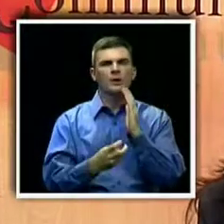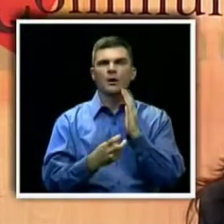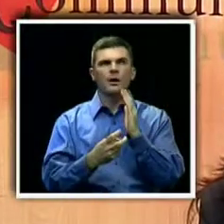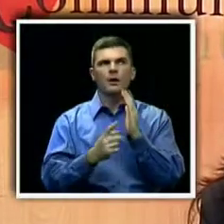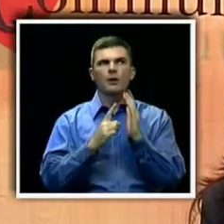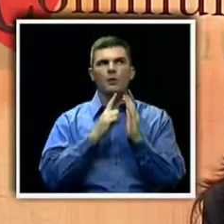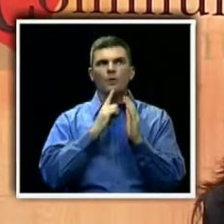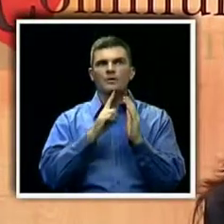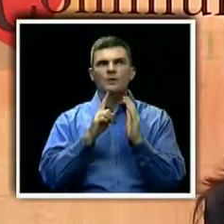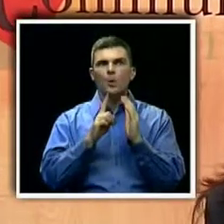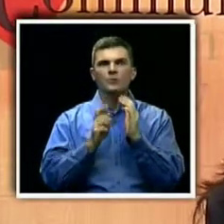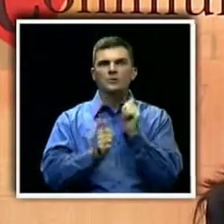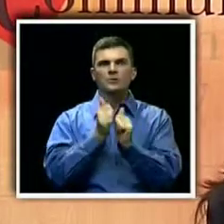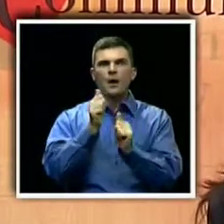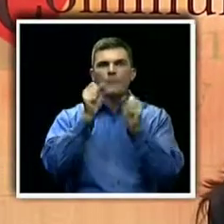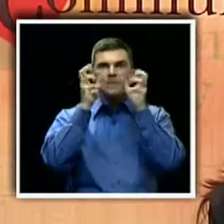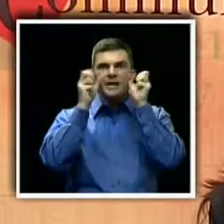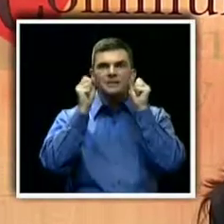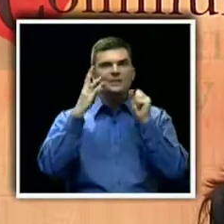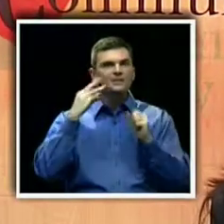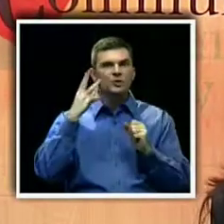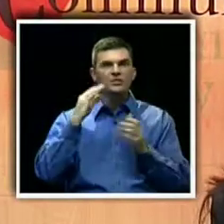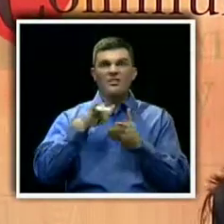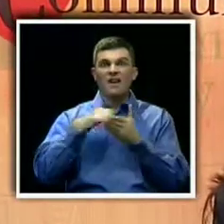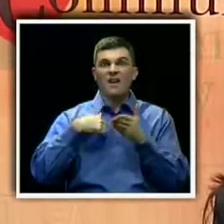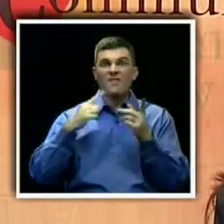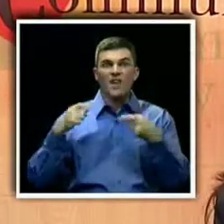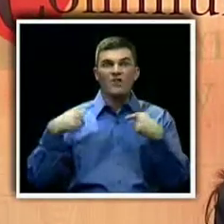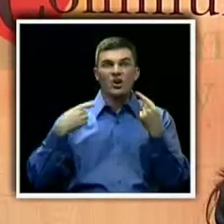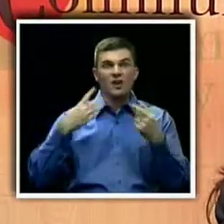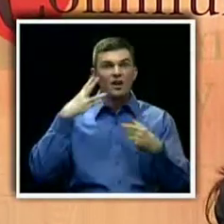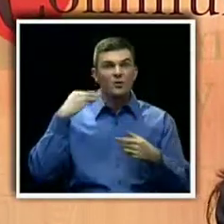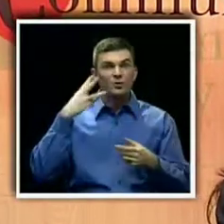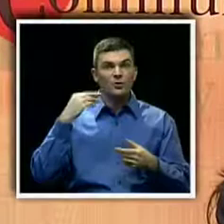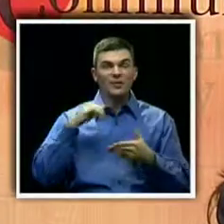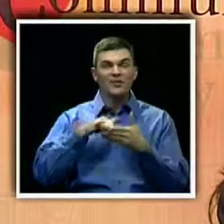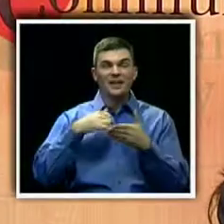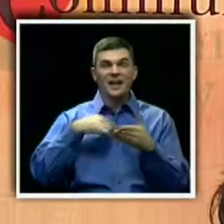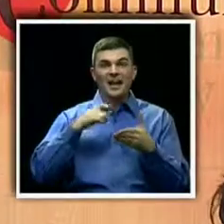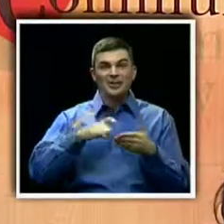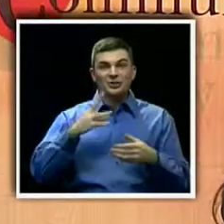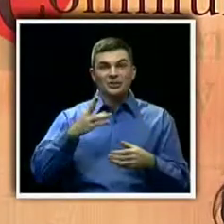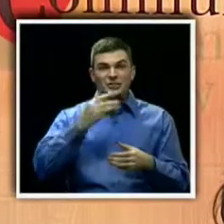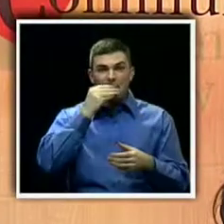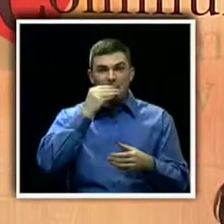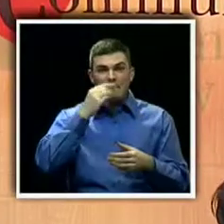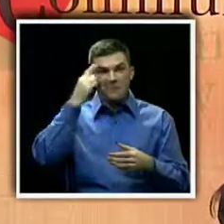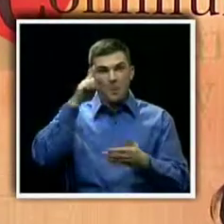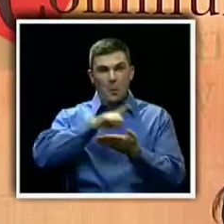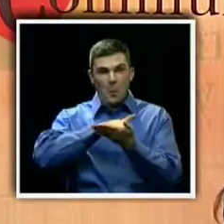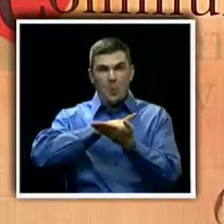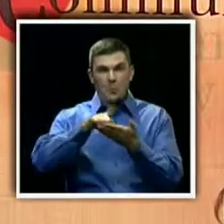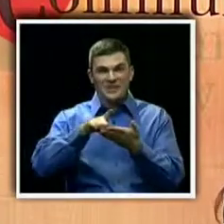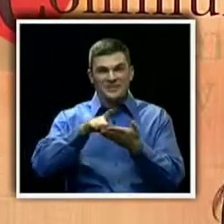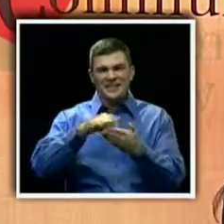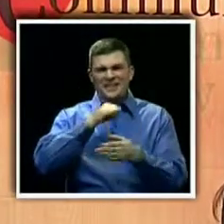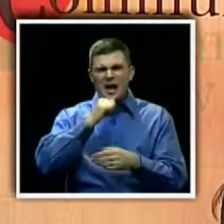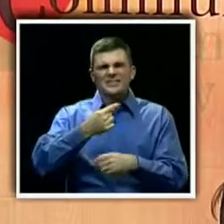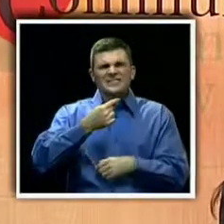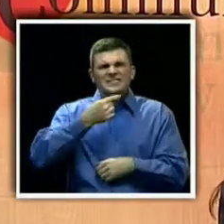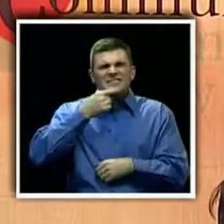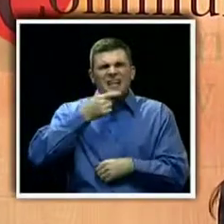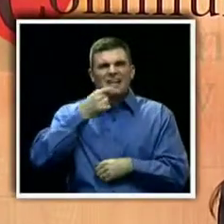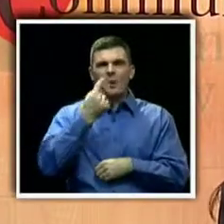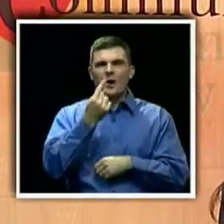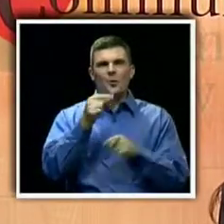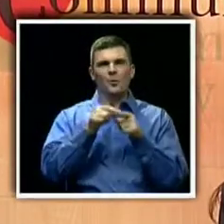experience I've probably ever gone through, in which I actually had to shut up for an entire week and not say a word and really